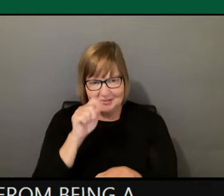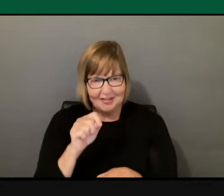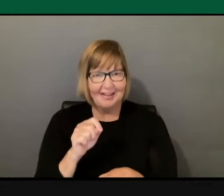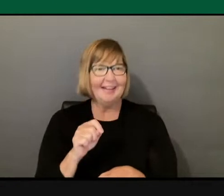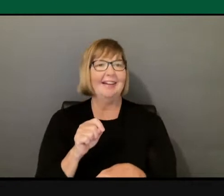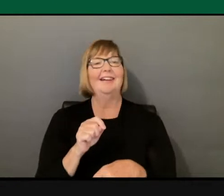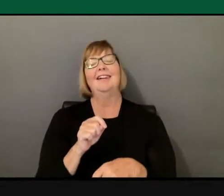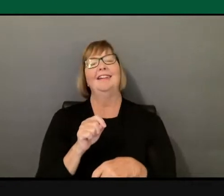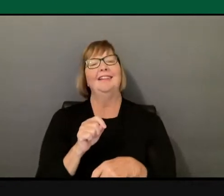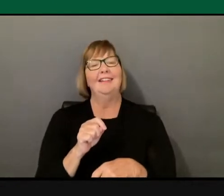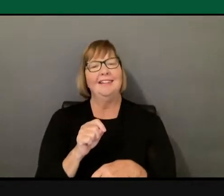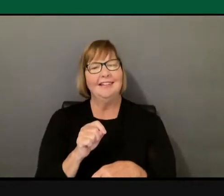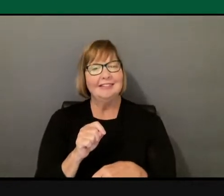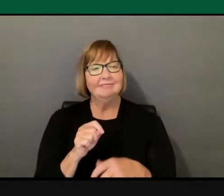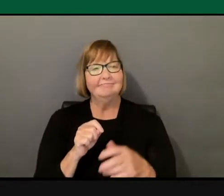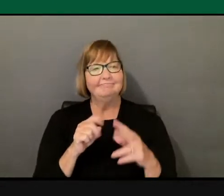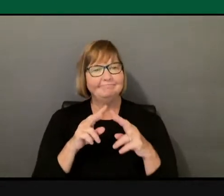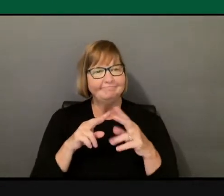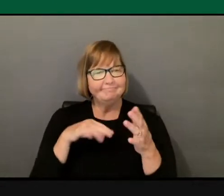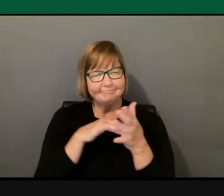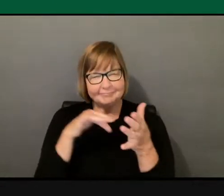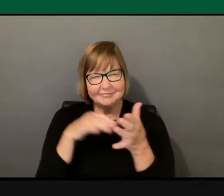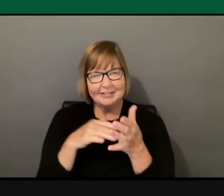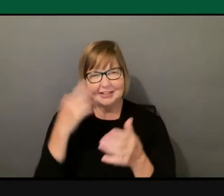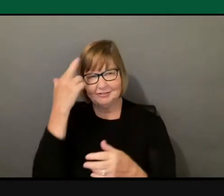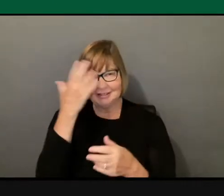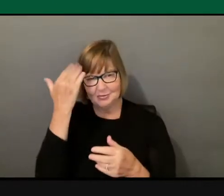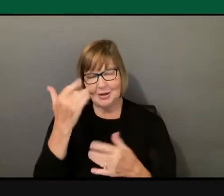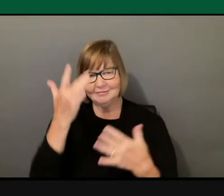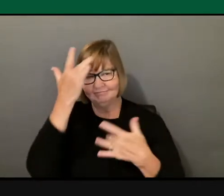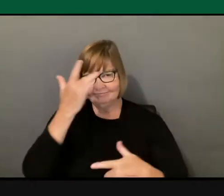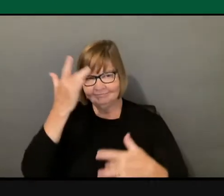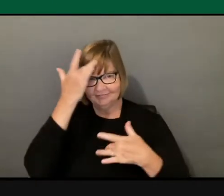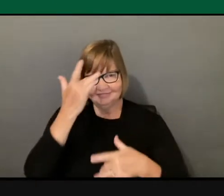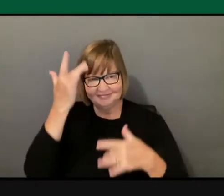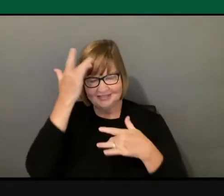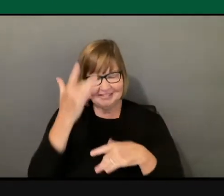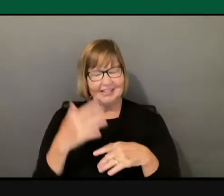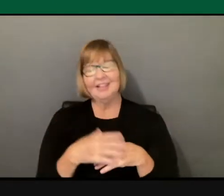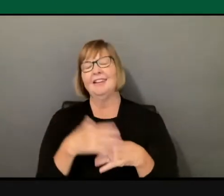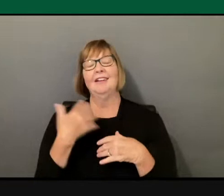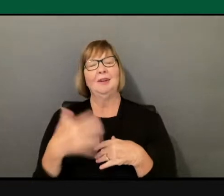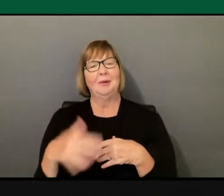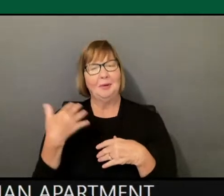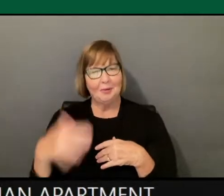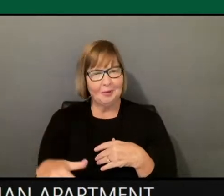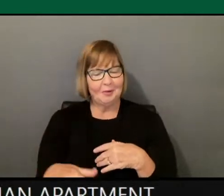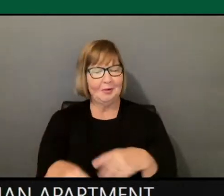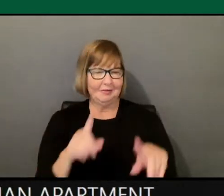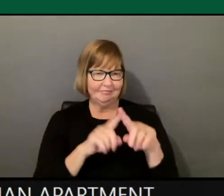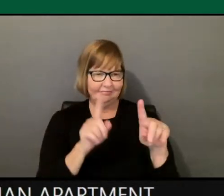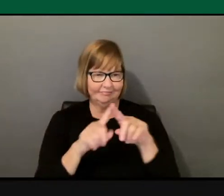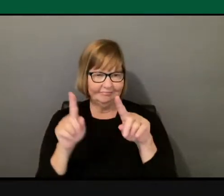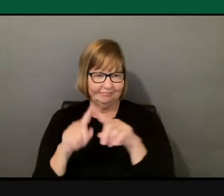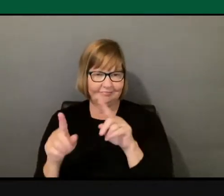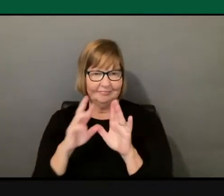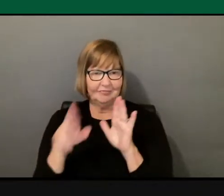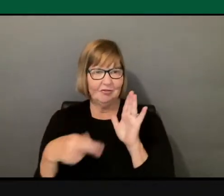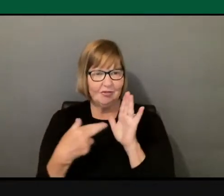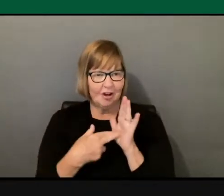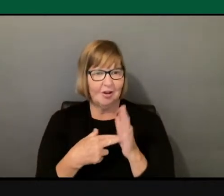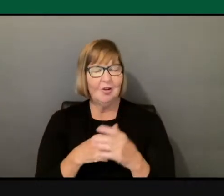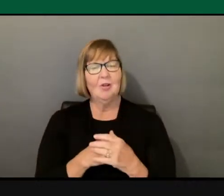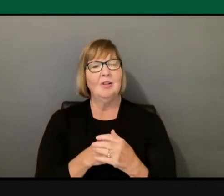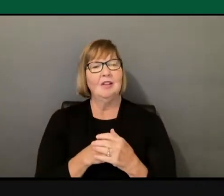among many other things. Can you share with us some of the ways you support communities in healing?